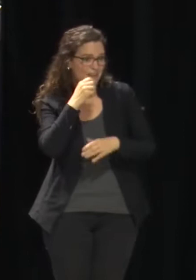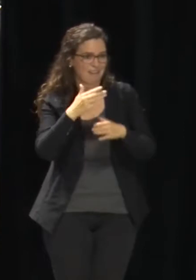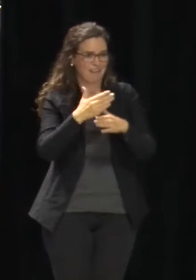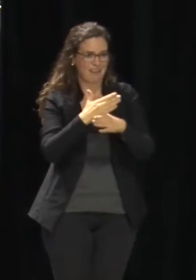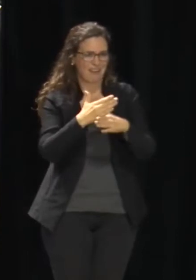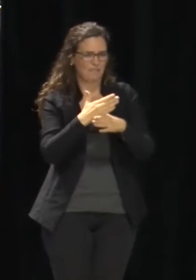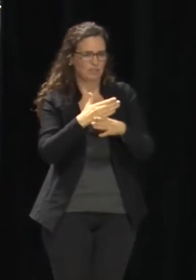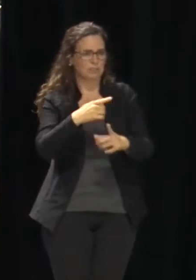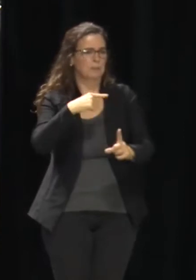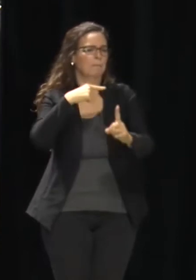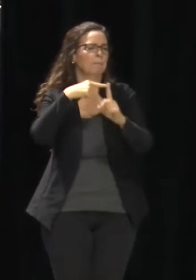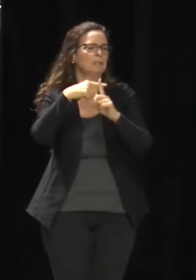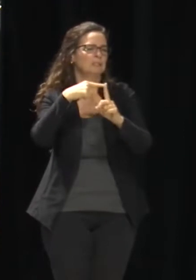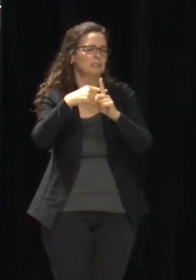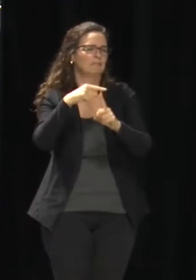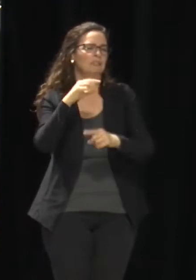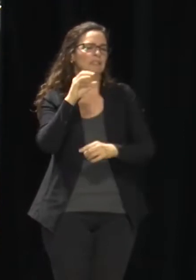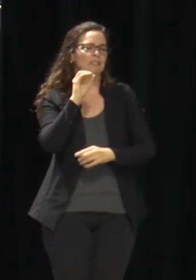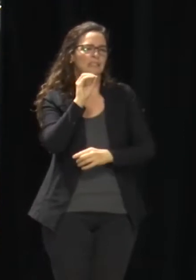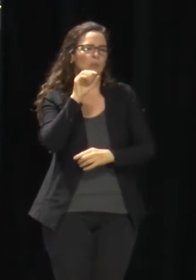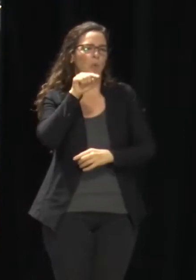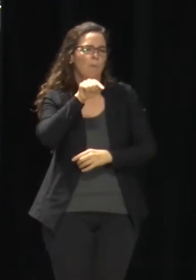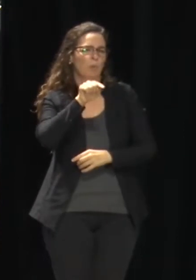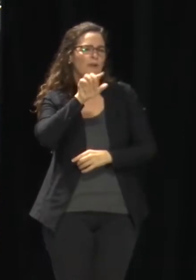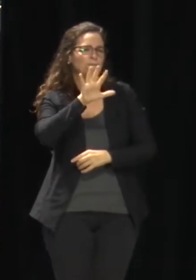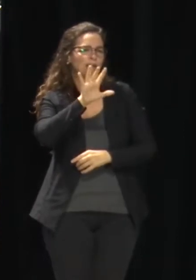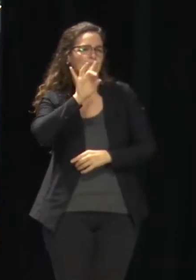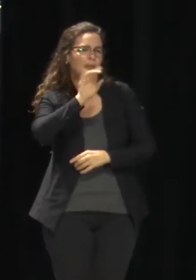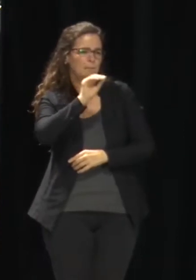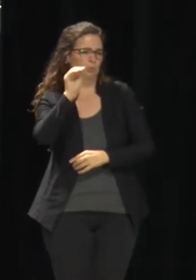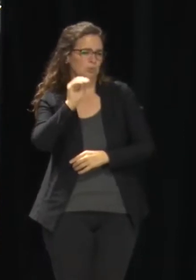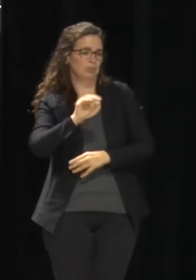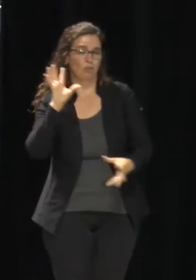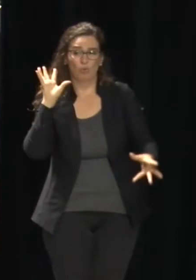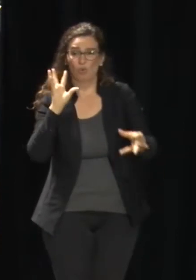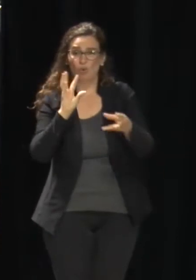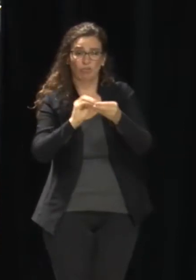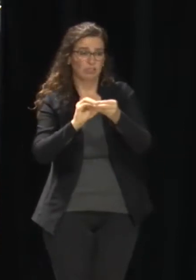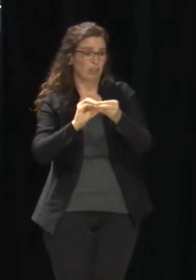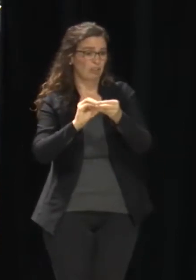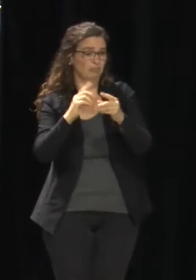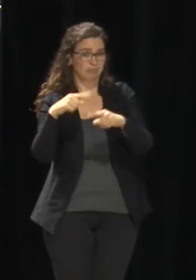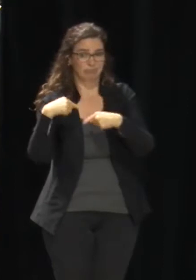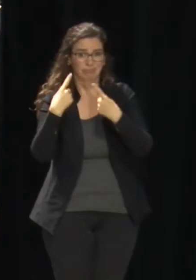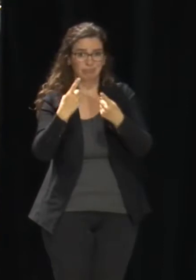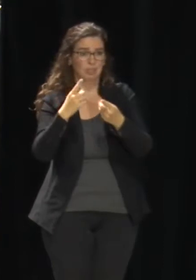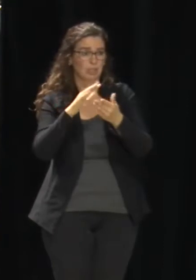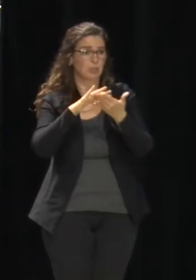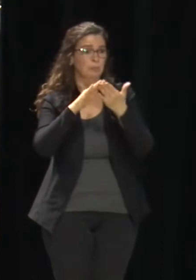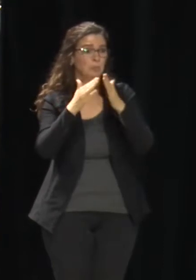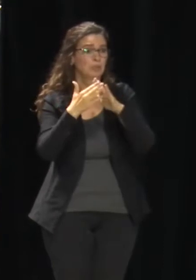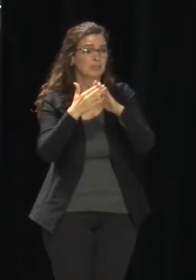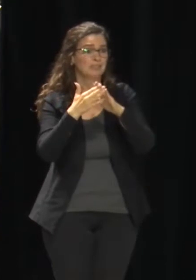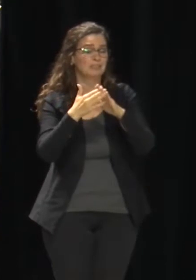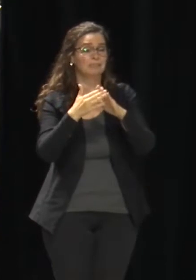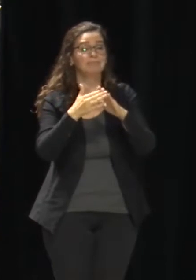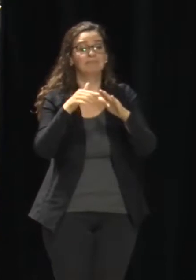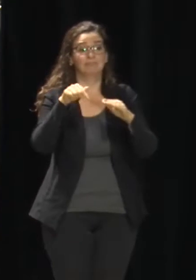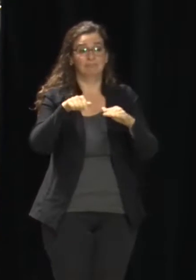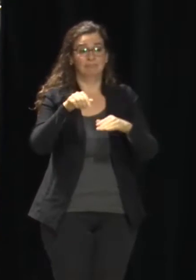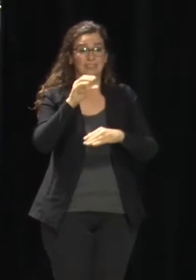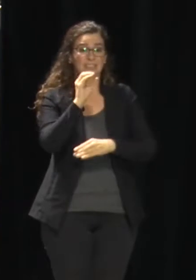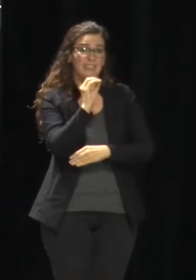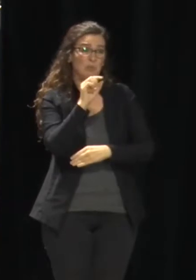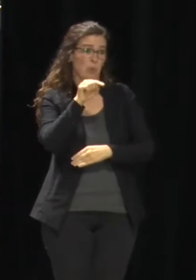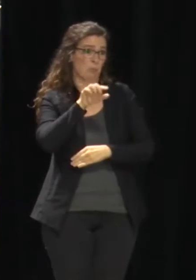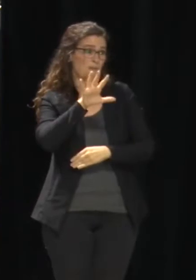is 0.58. So all the tests in the community, 0.58%. So good numbers.